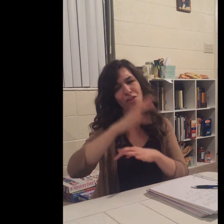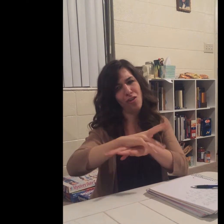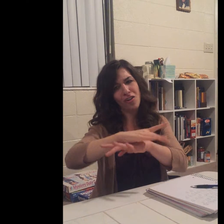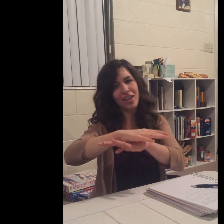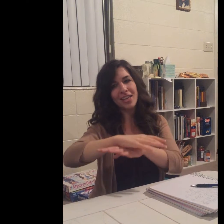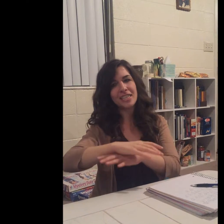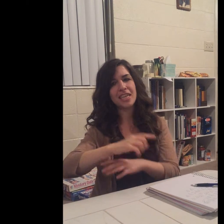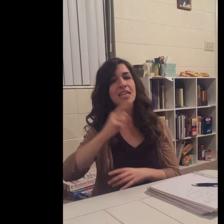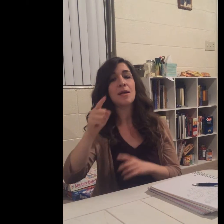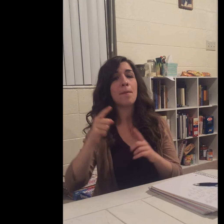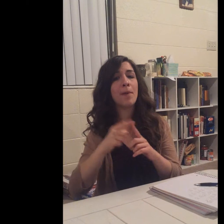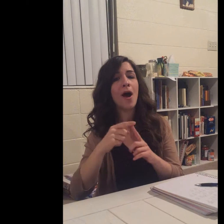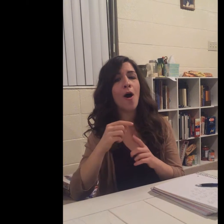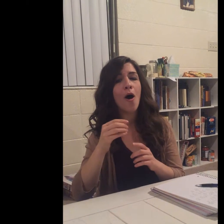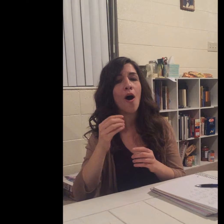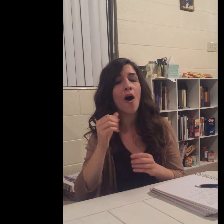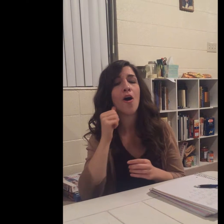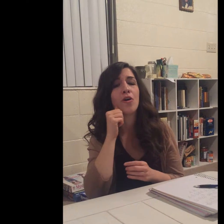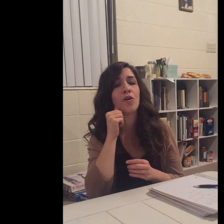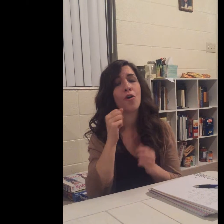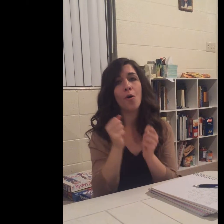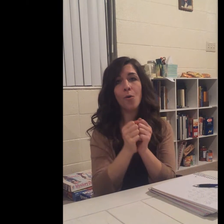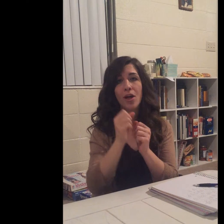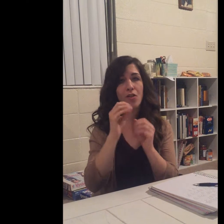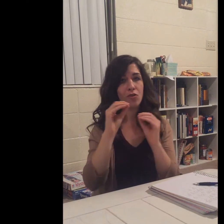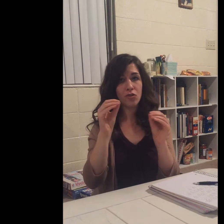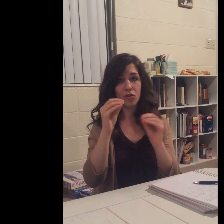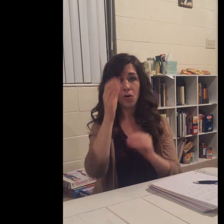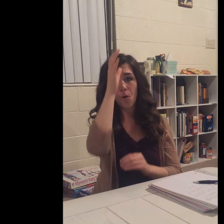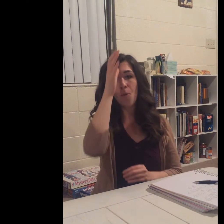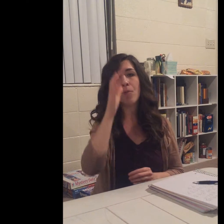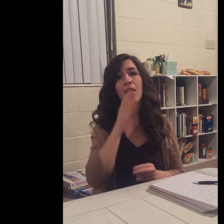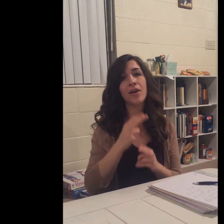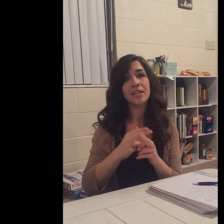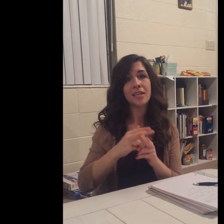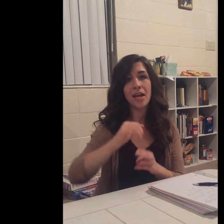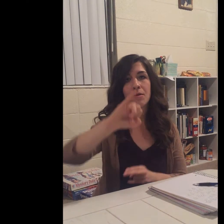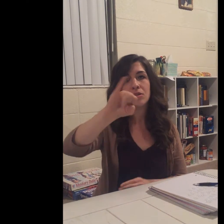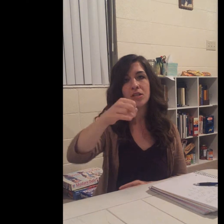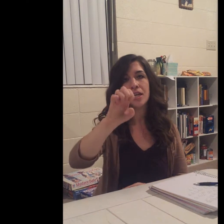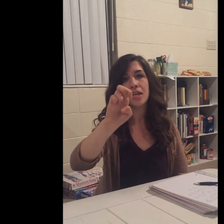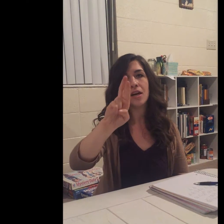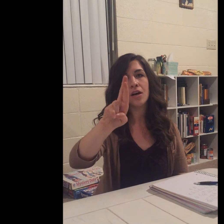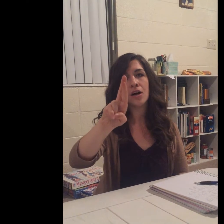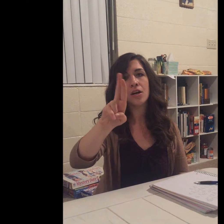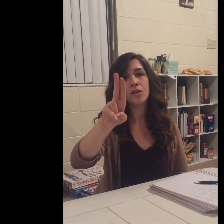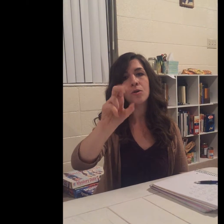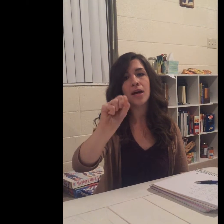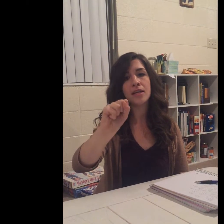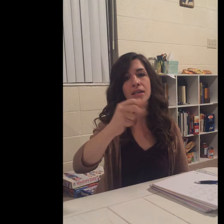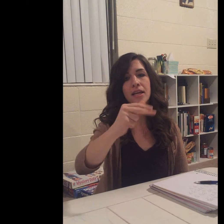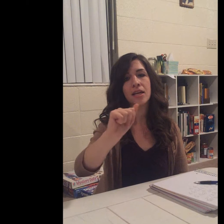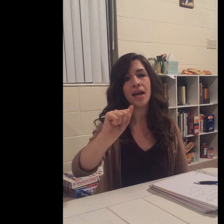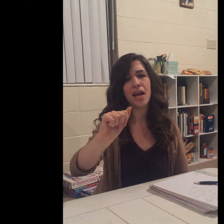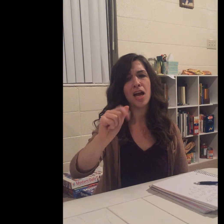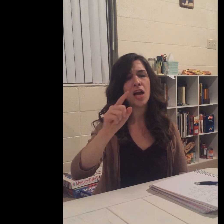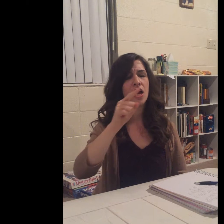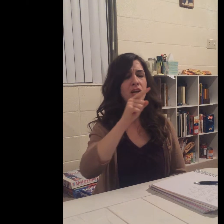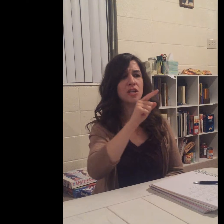He reminds me of you in much younger days Softly eccentric